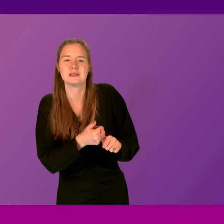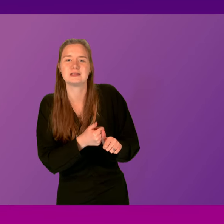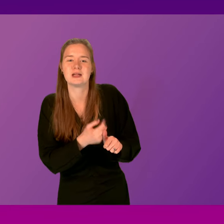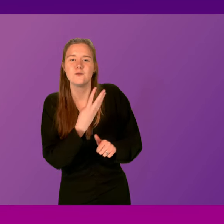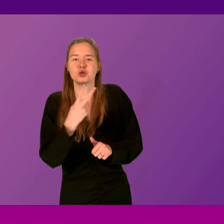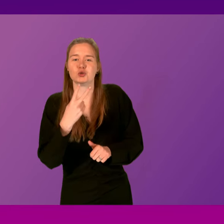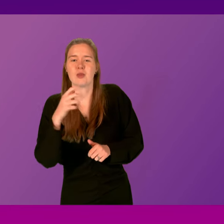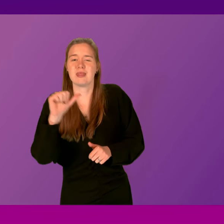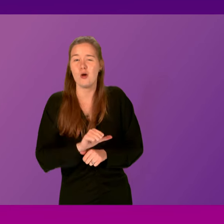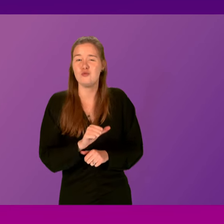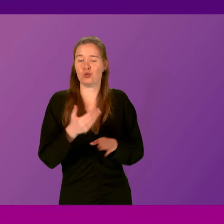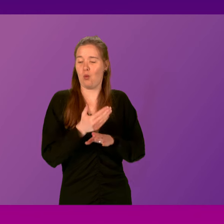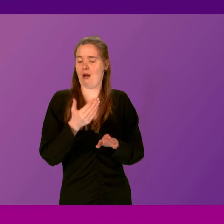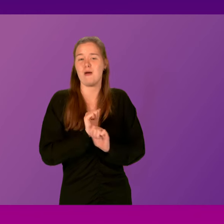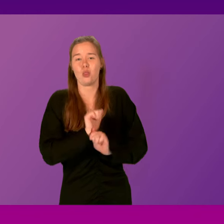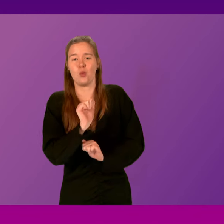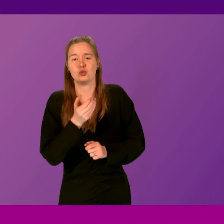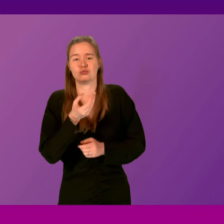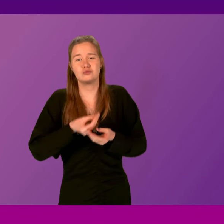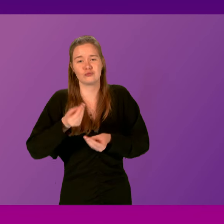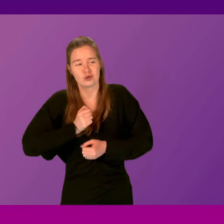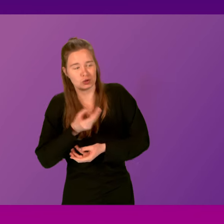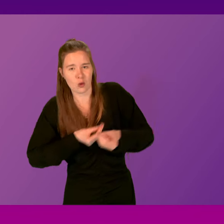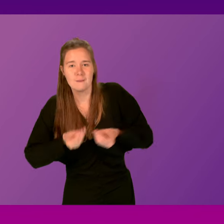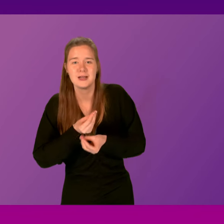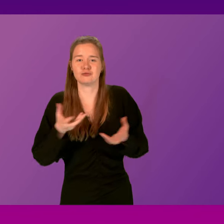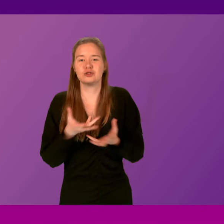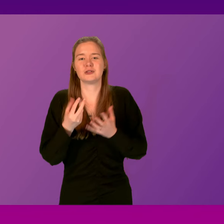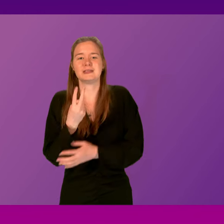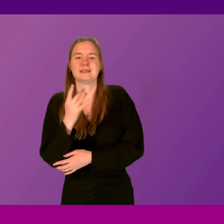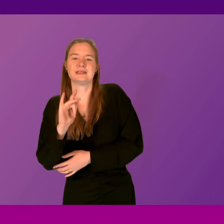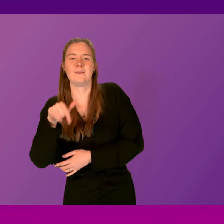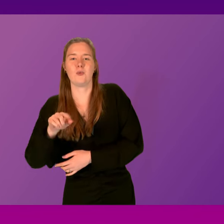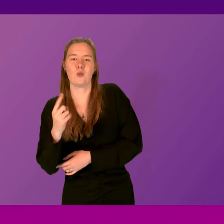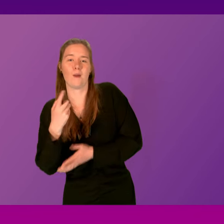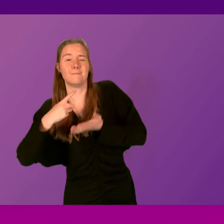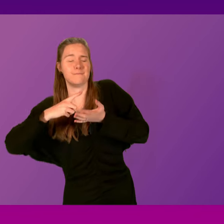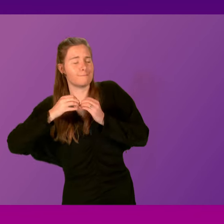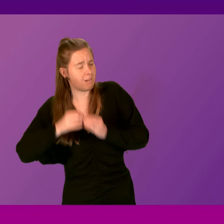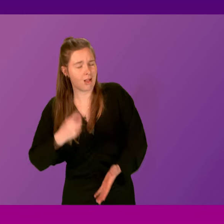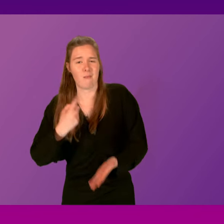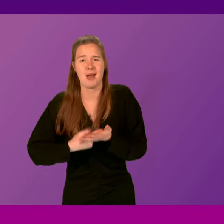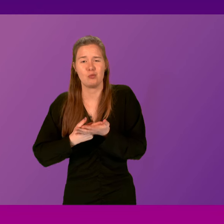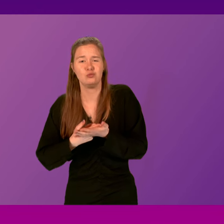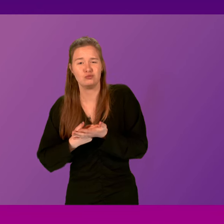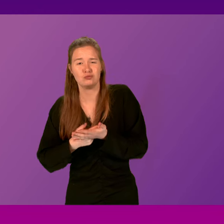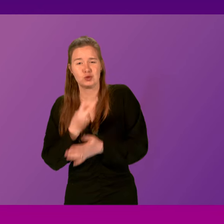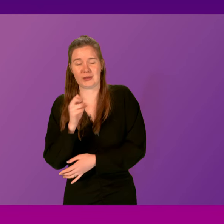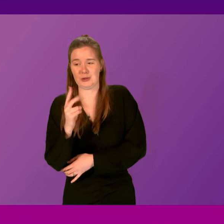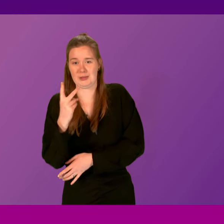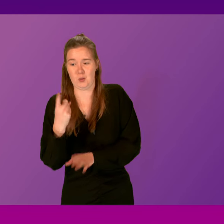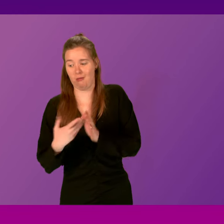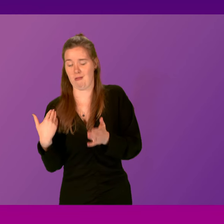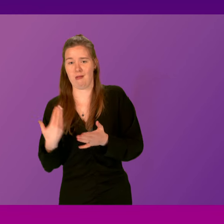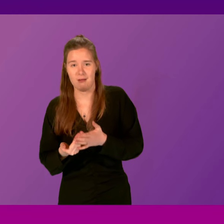jobs across the Scottish economy and generated over £10.1 billion of output in 2021. This report